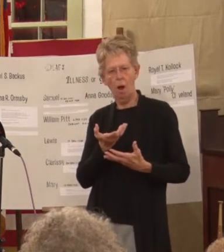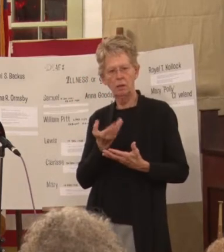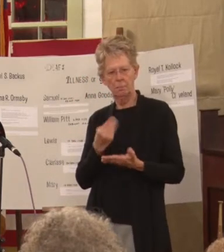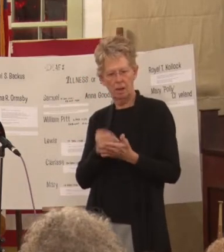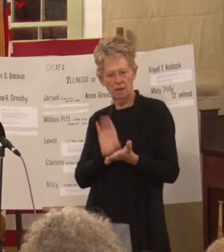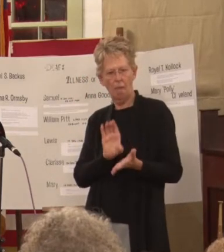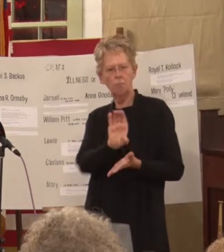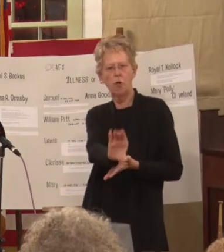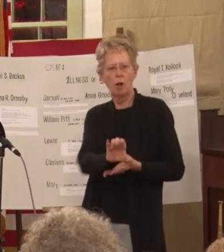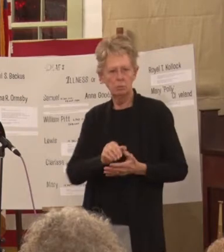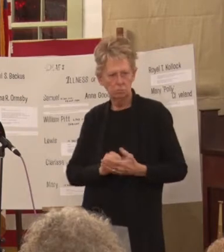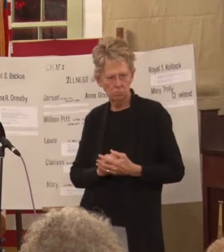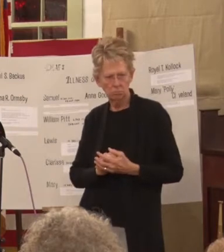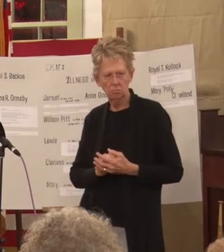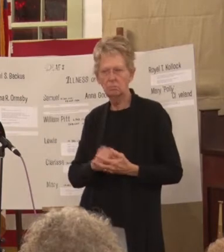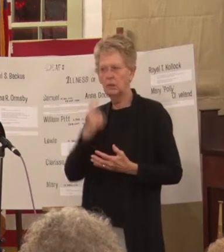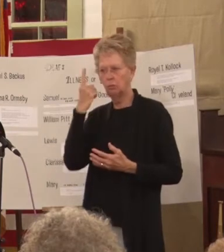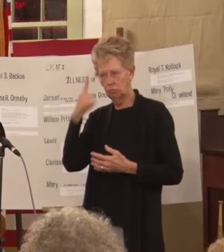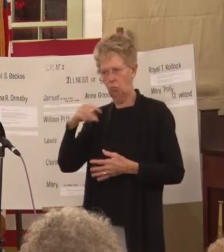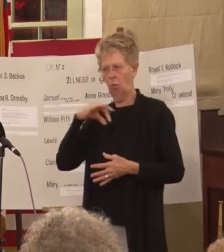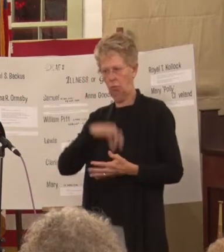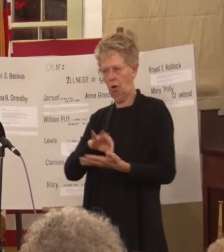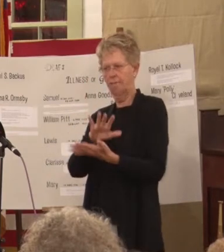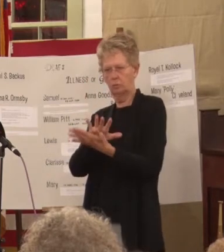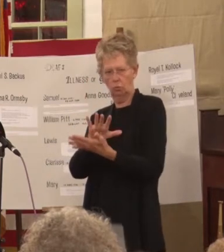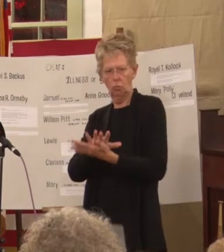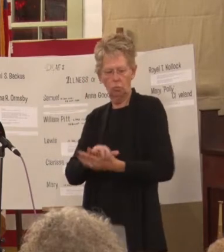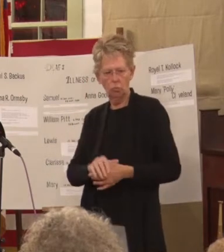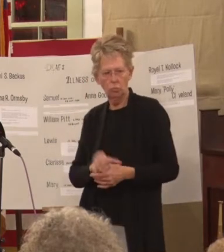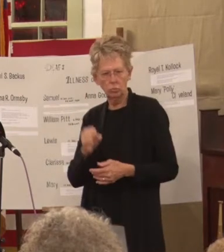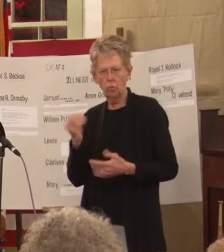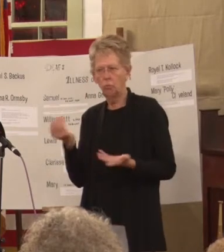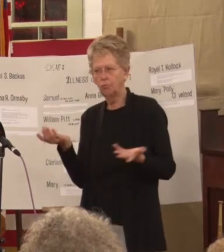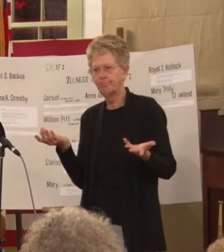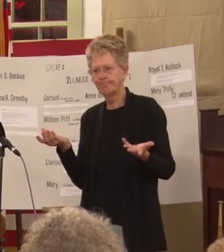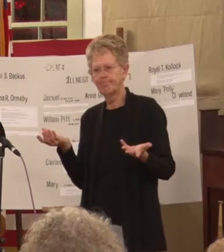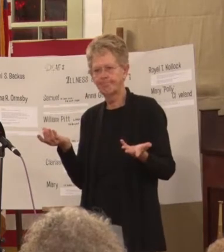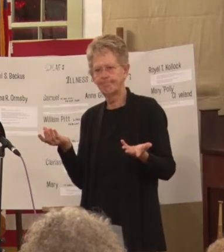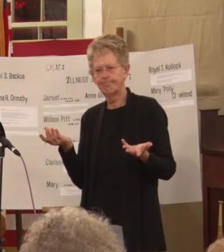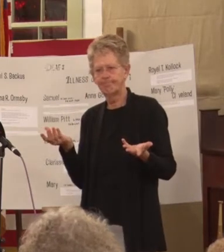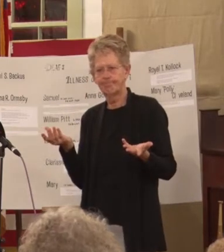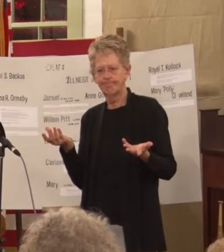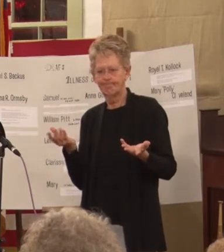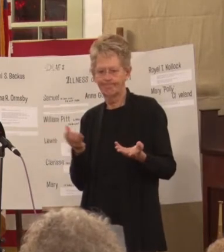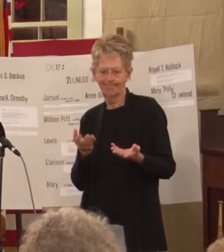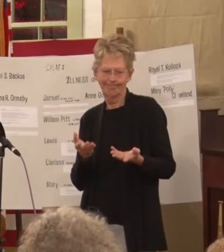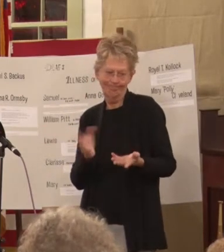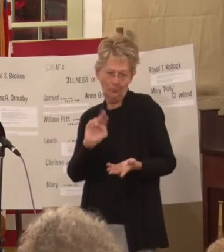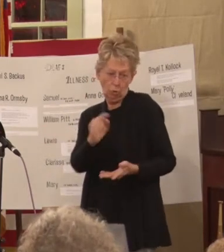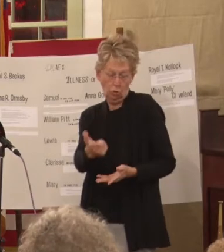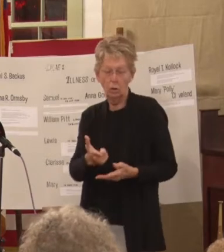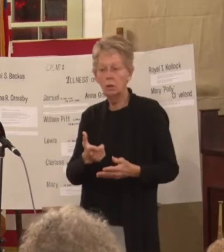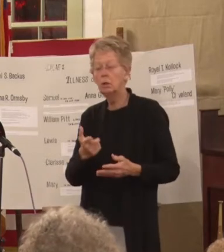It was for profit, and so, it was a no-go. And then, Thomas Hopkins, Gallaudet,